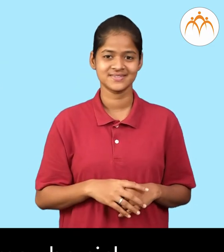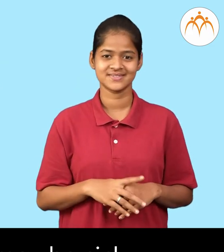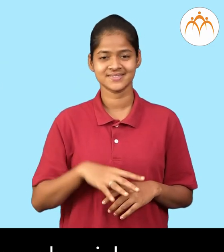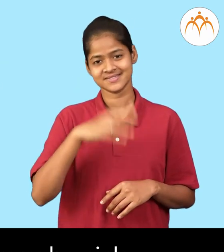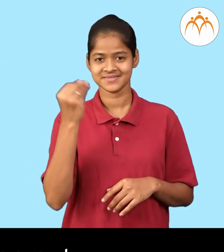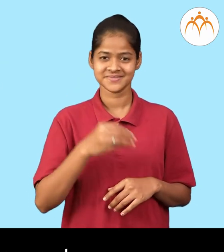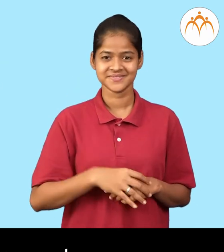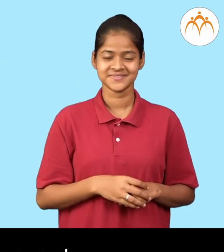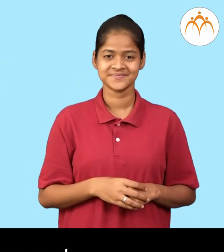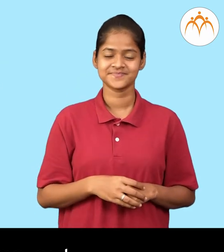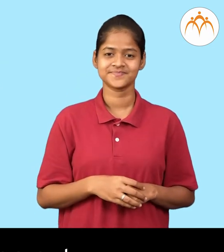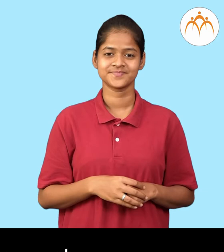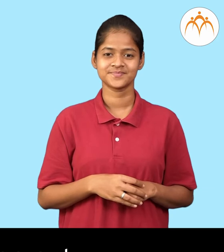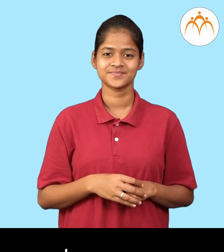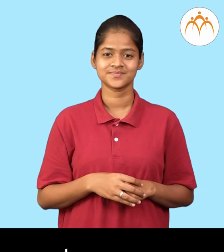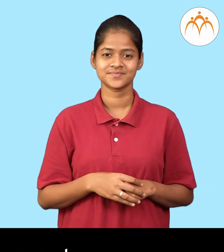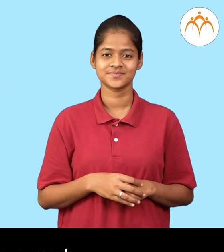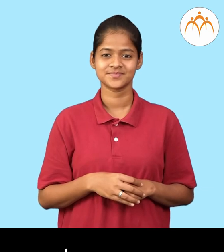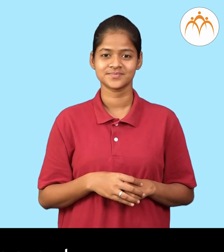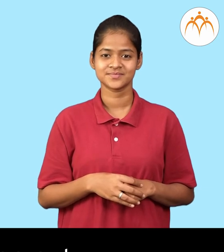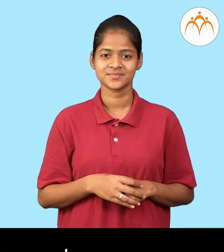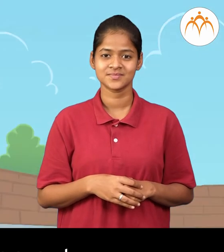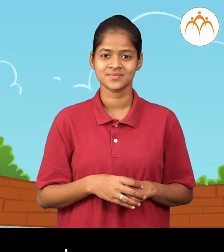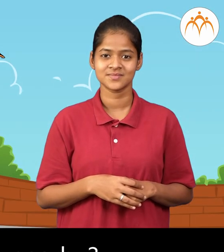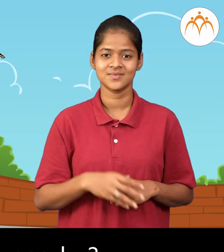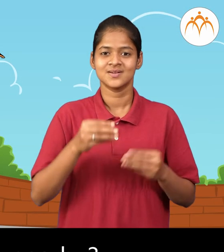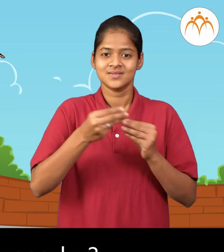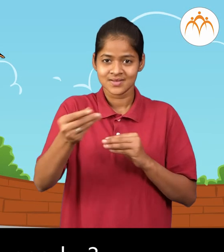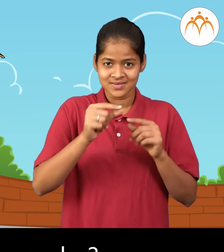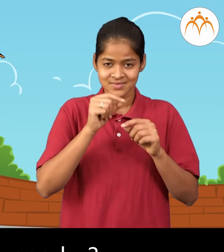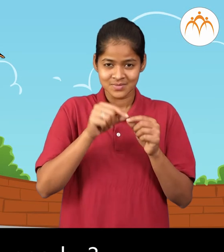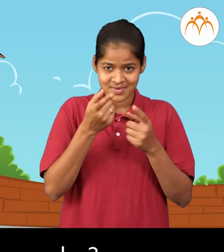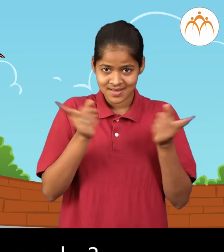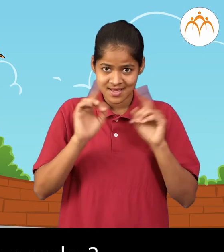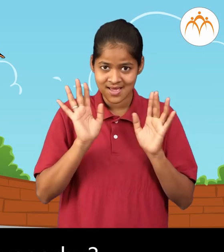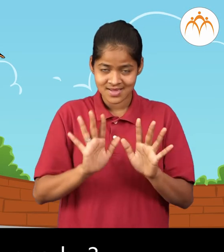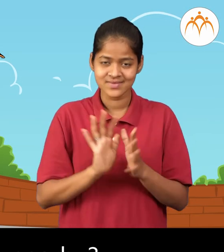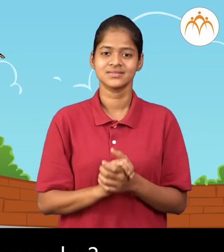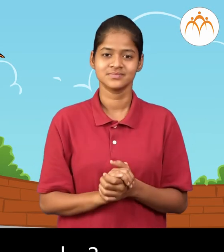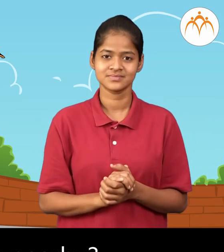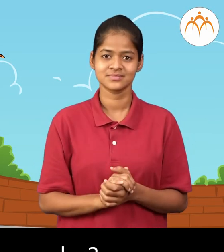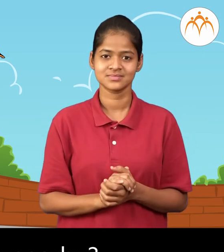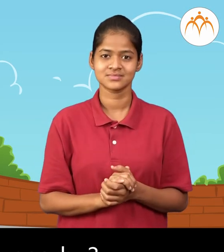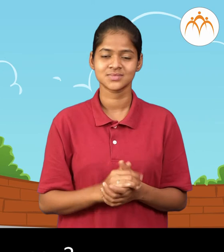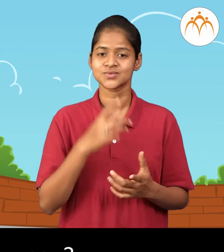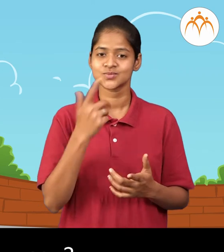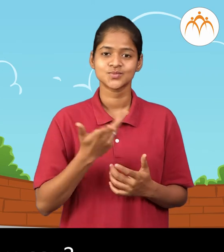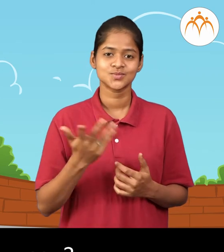Come, let's go out. Is there a park nearby? What did you say?